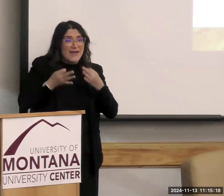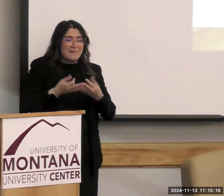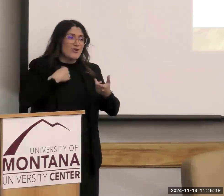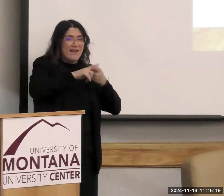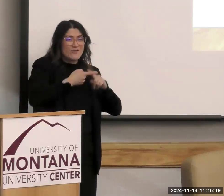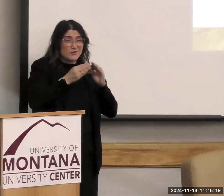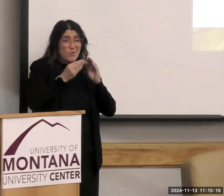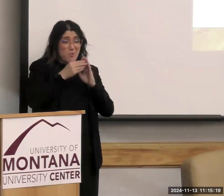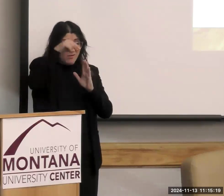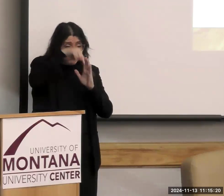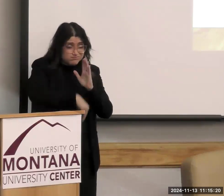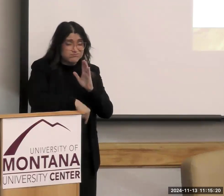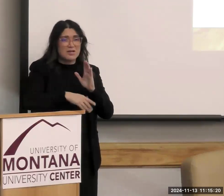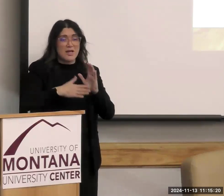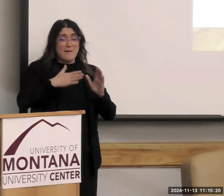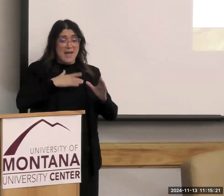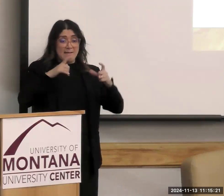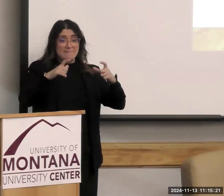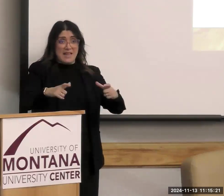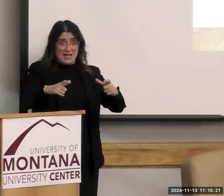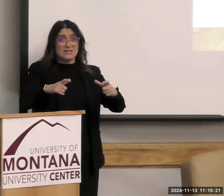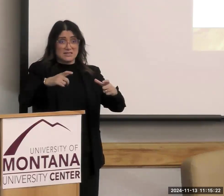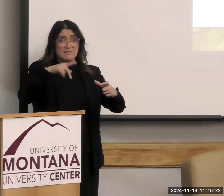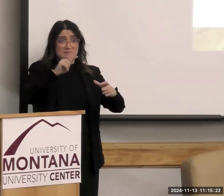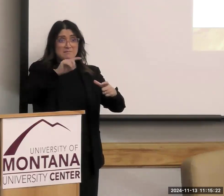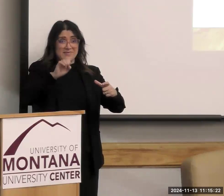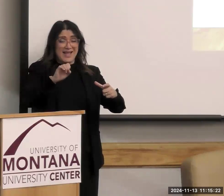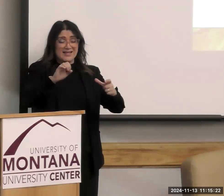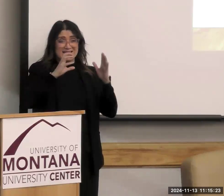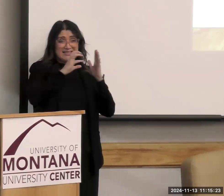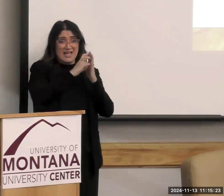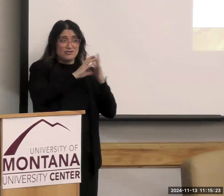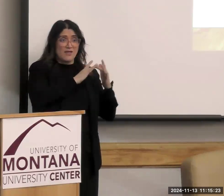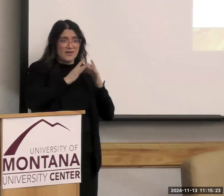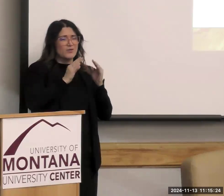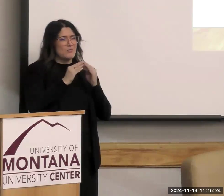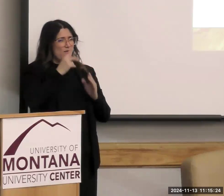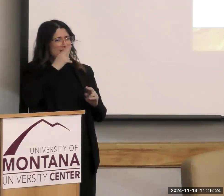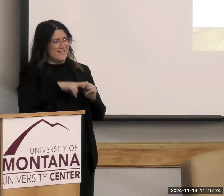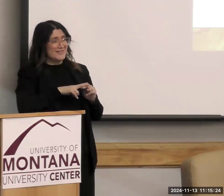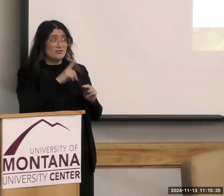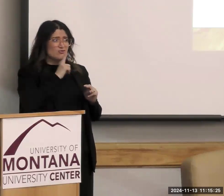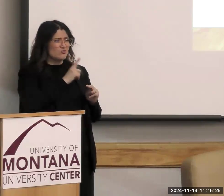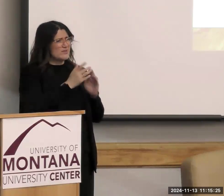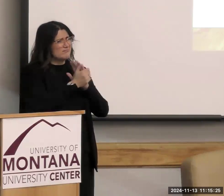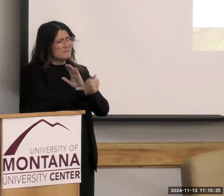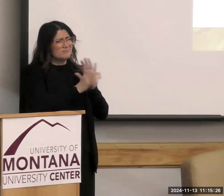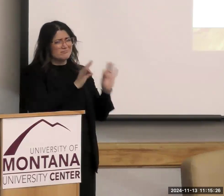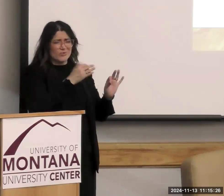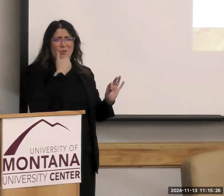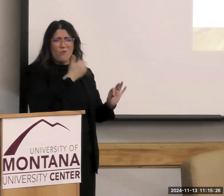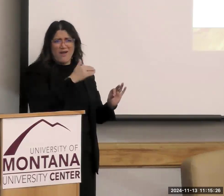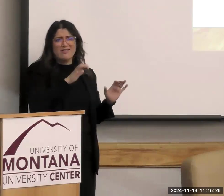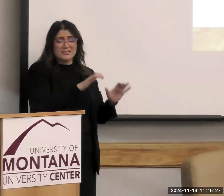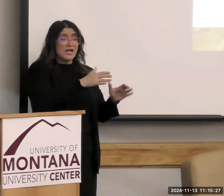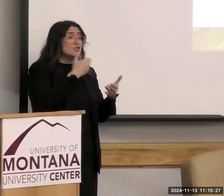into that MyPlate section on the internet, the more, the more fun it is. It's really well done, and it's for all